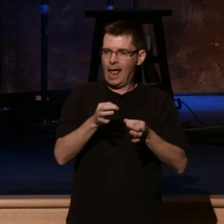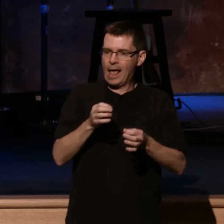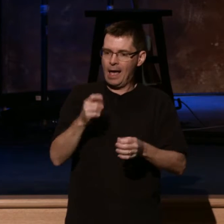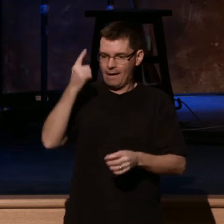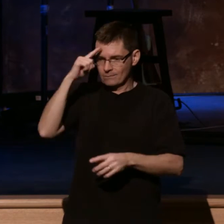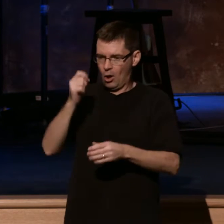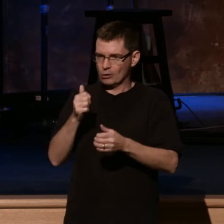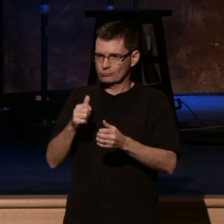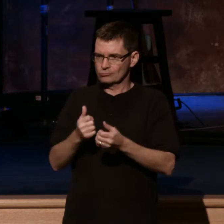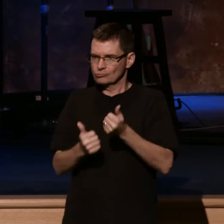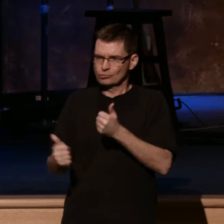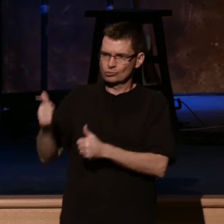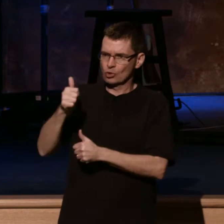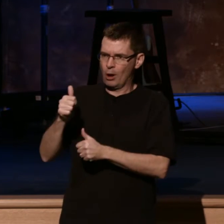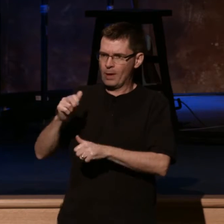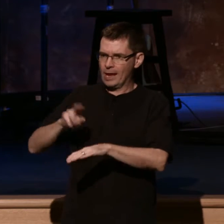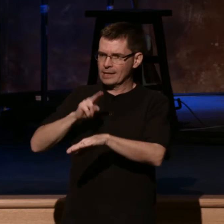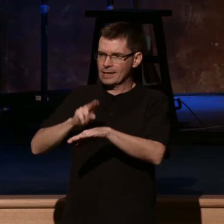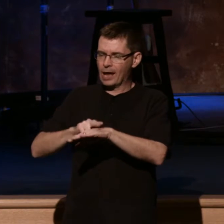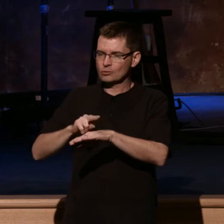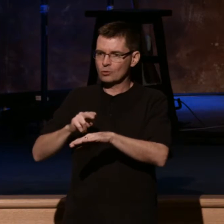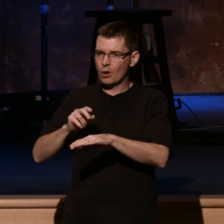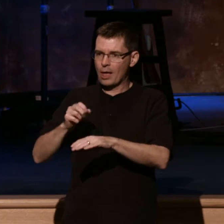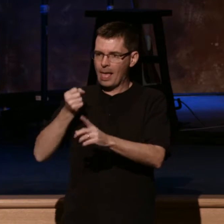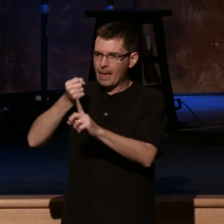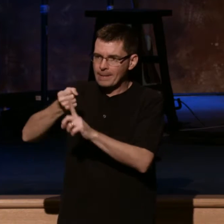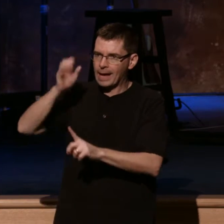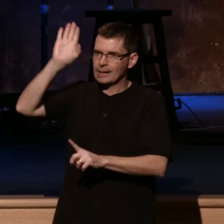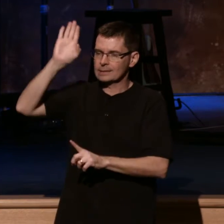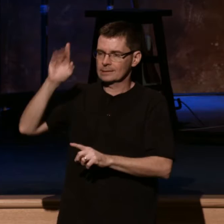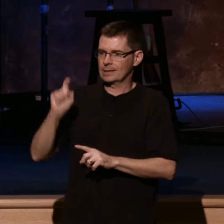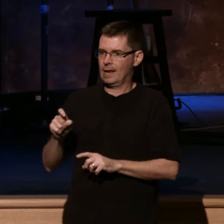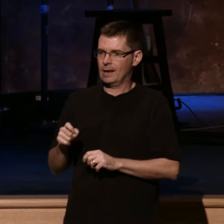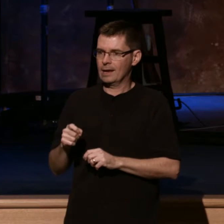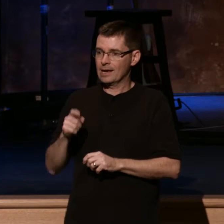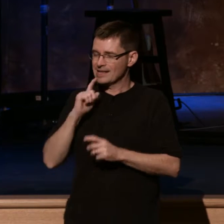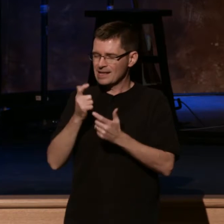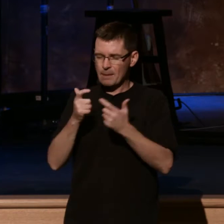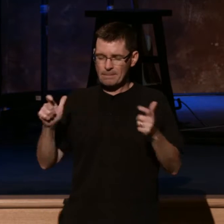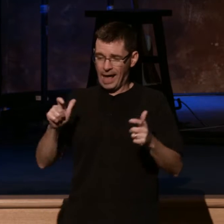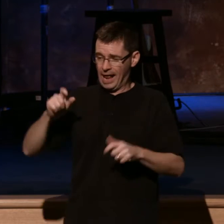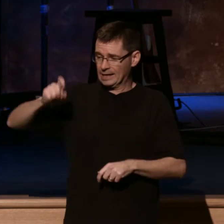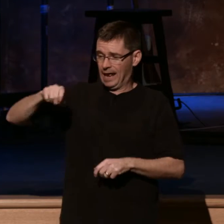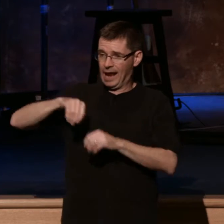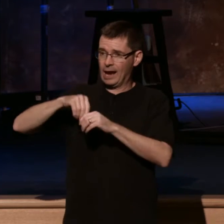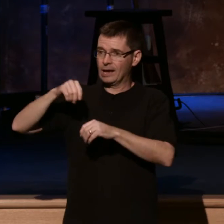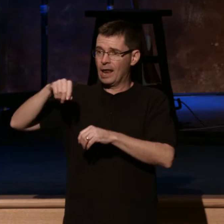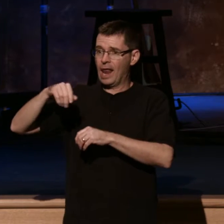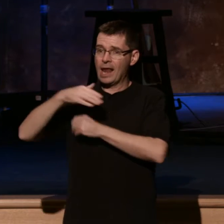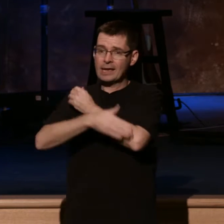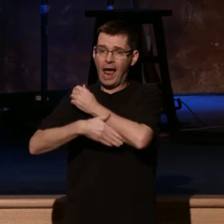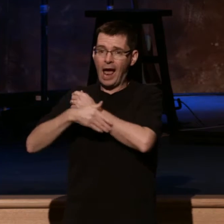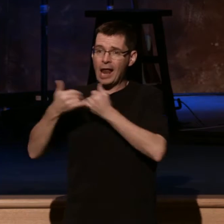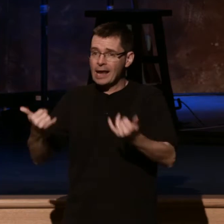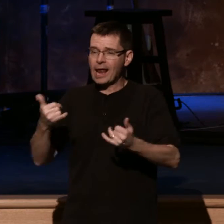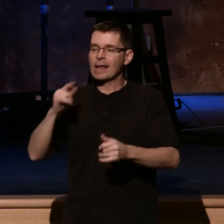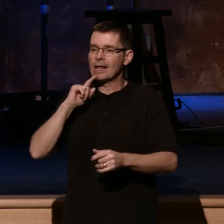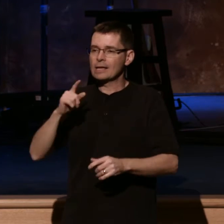say it often, that the single greatest need in our nations today is Jesus Christ living through a revived church. Would you